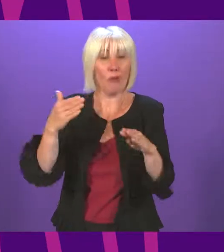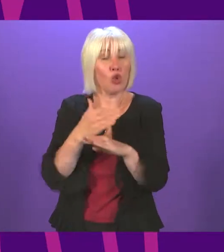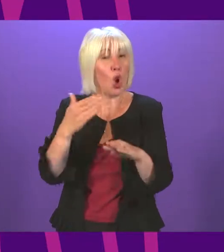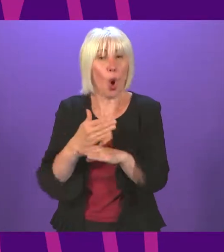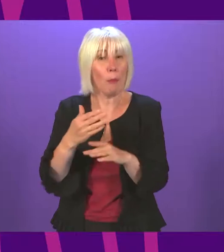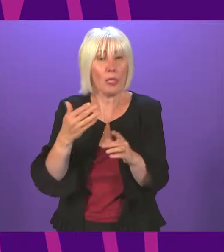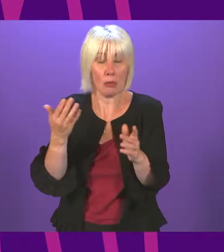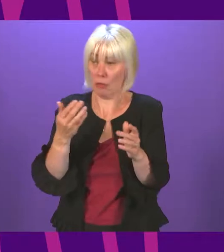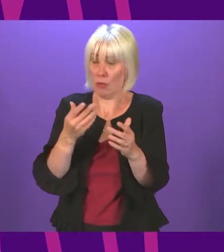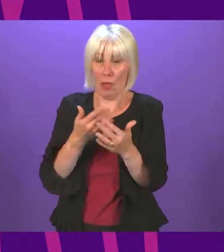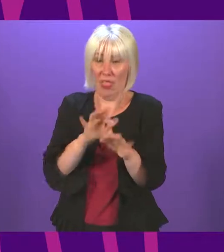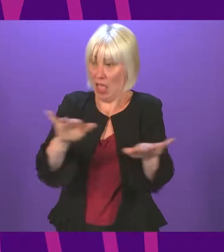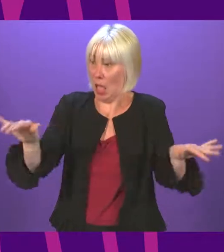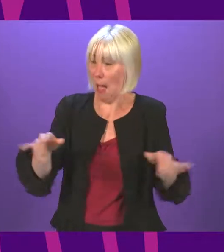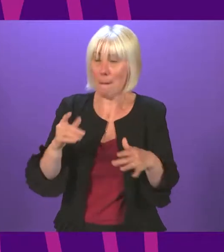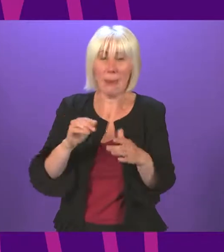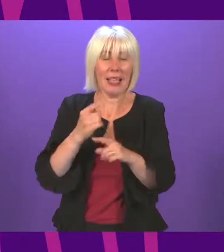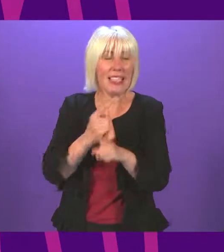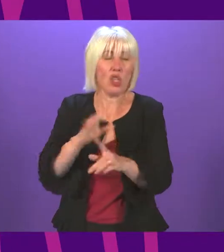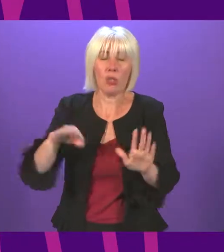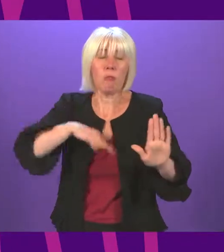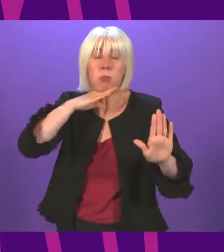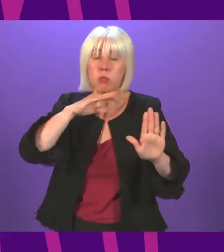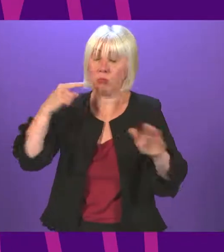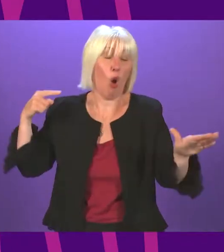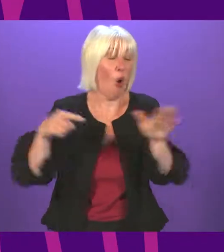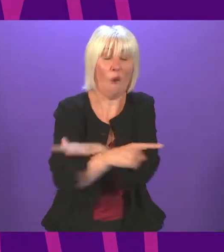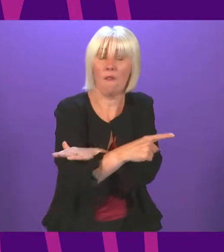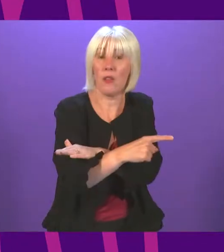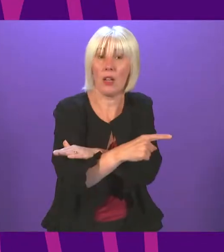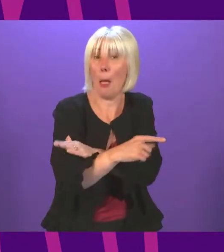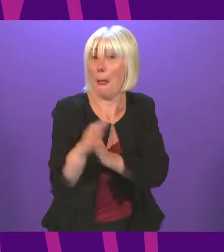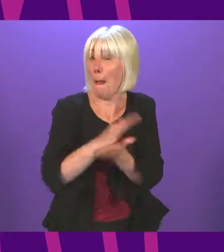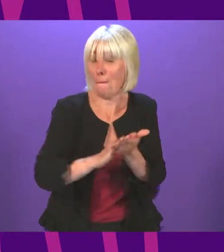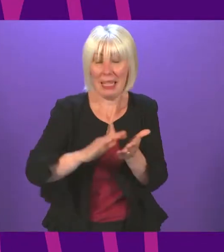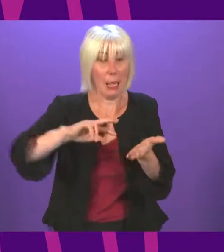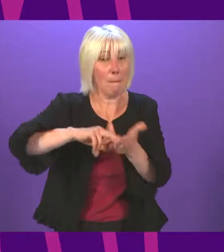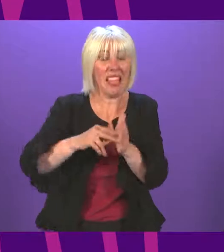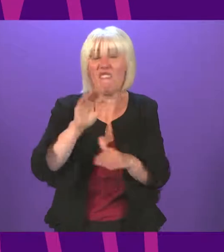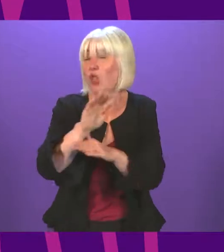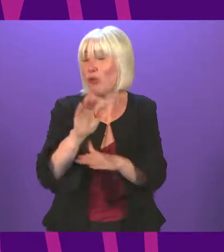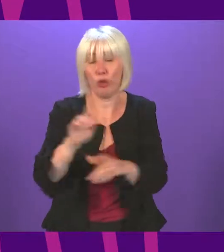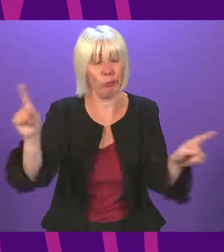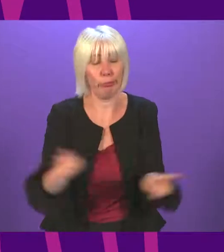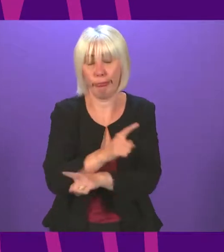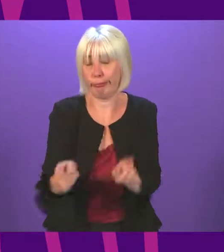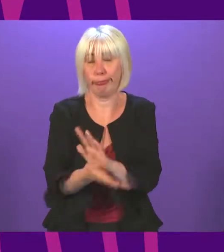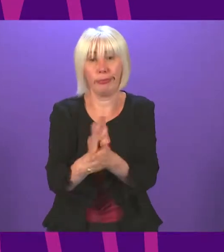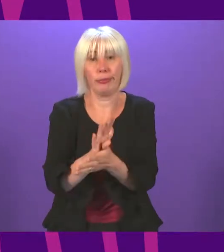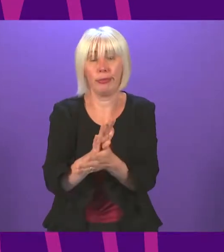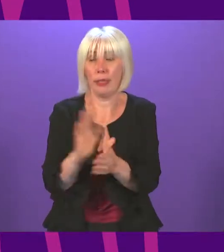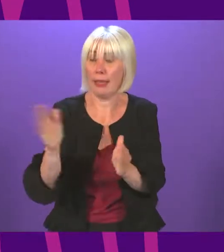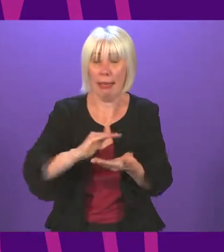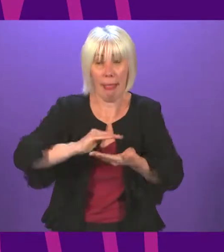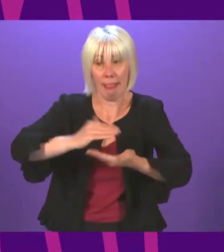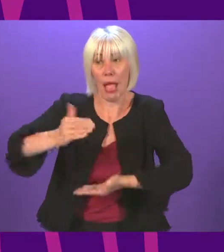are being driven away from the profession. It is a workforce planning disaster. Giving a laptop to every child in Scotland isn't